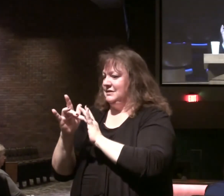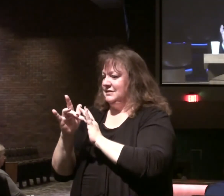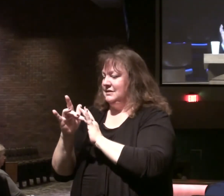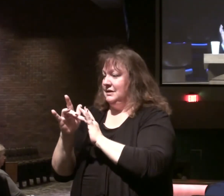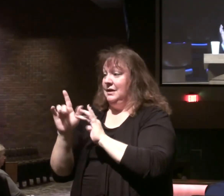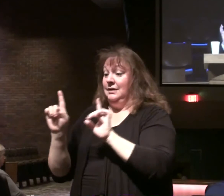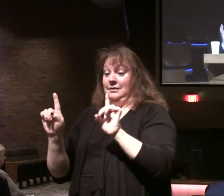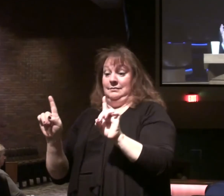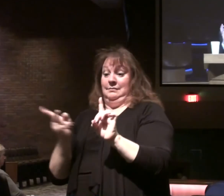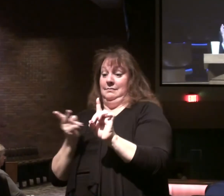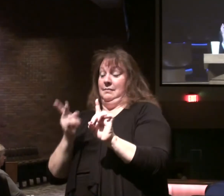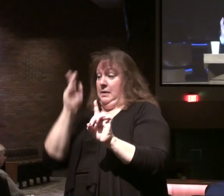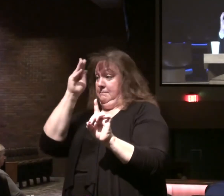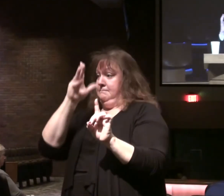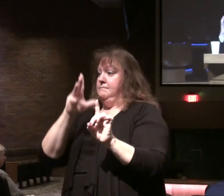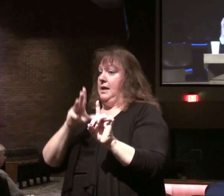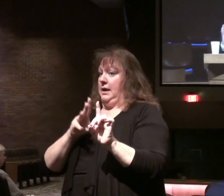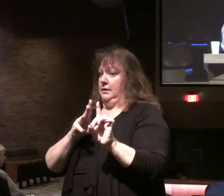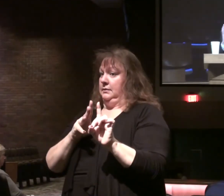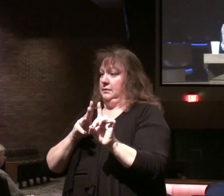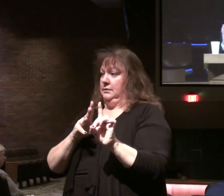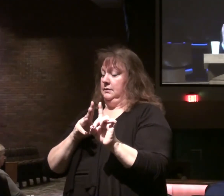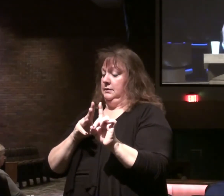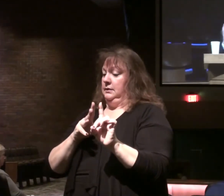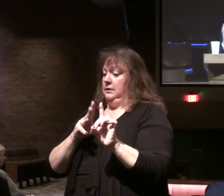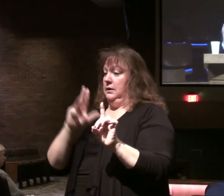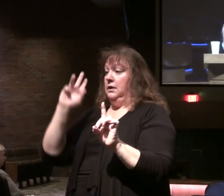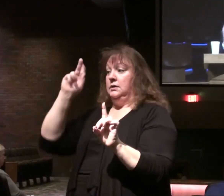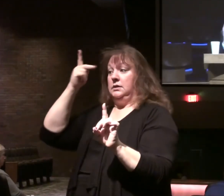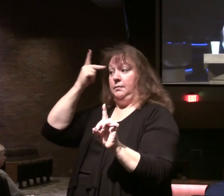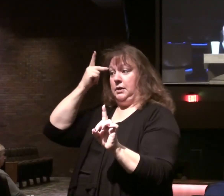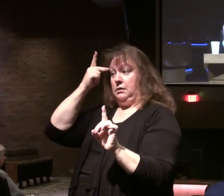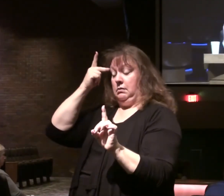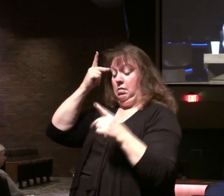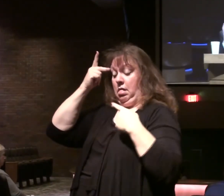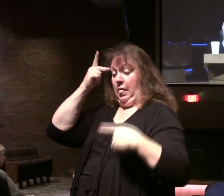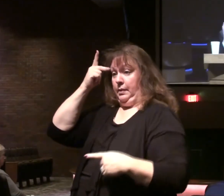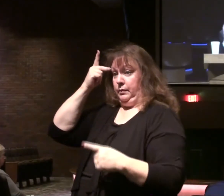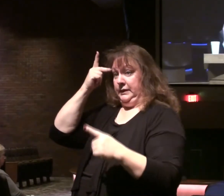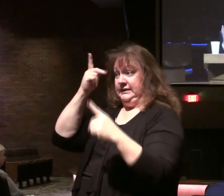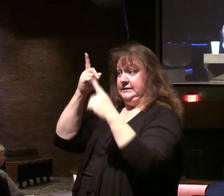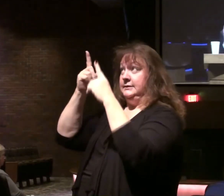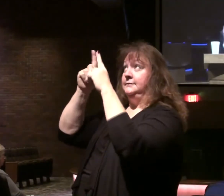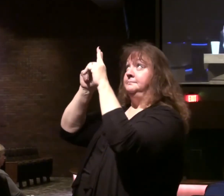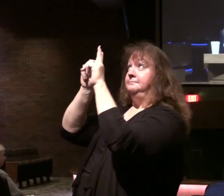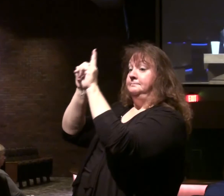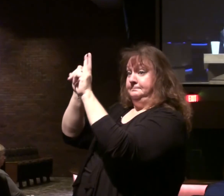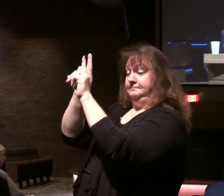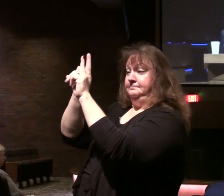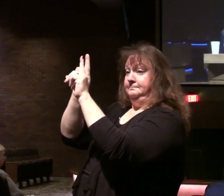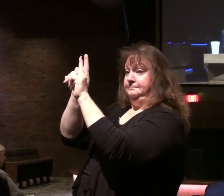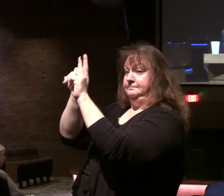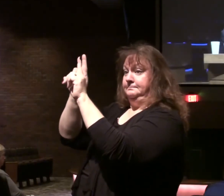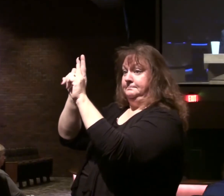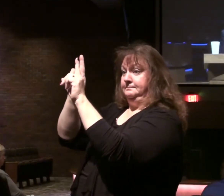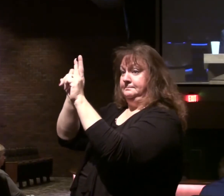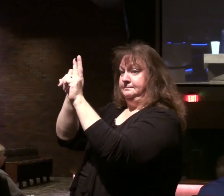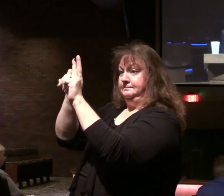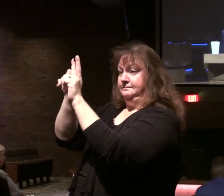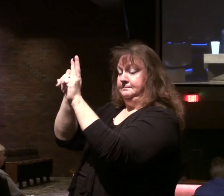two men. Representing the two divisions. The priesthood and the rulership. Kingship.